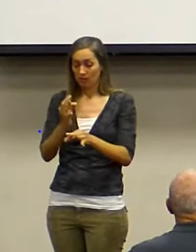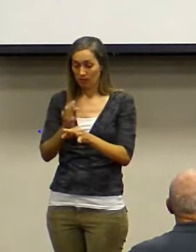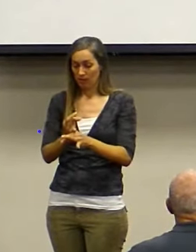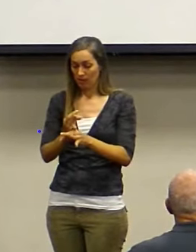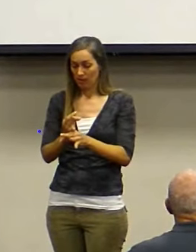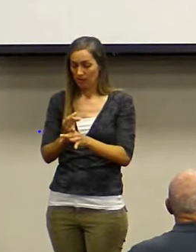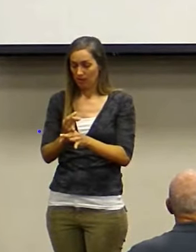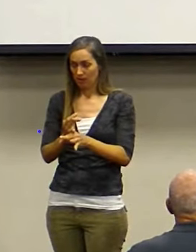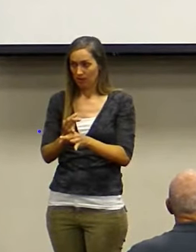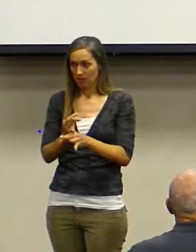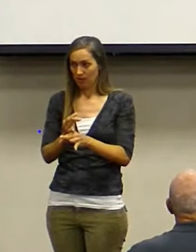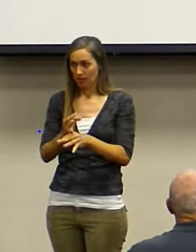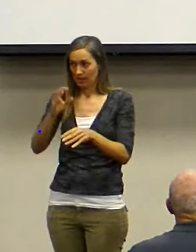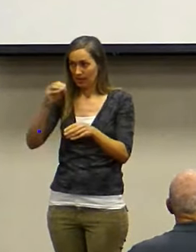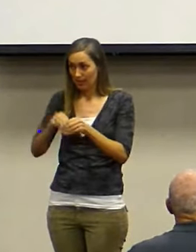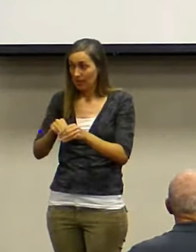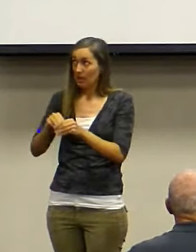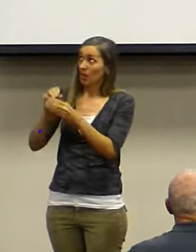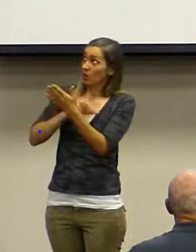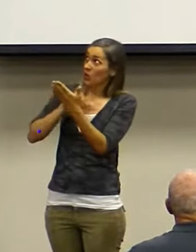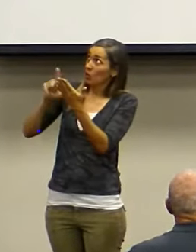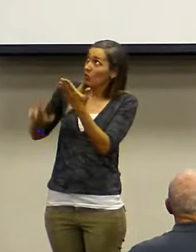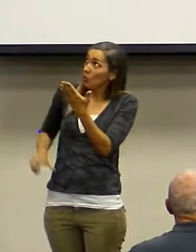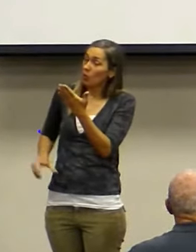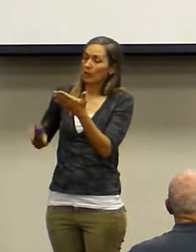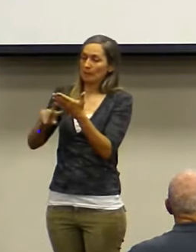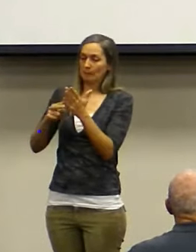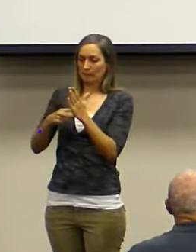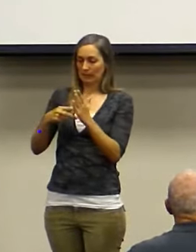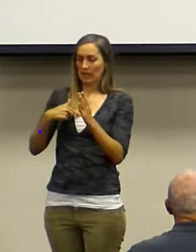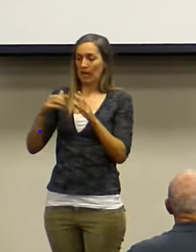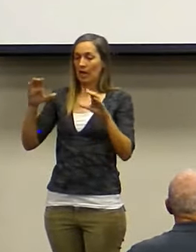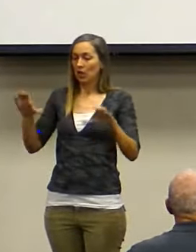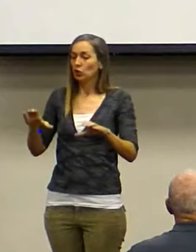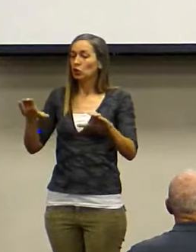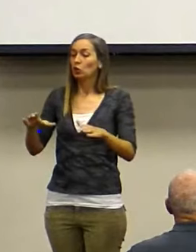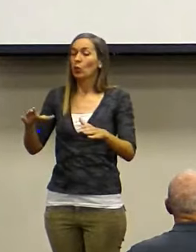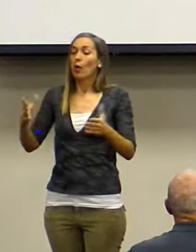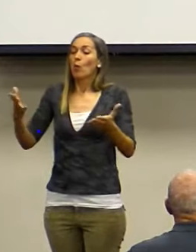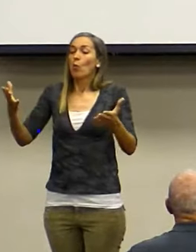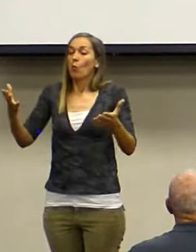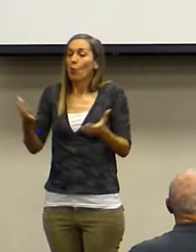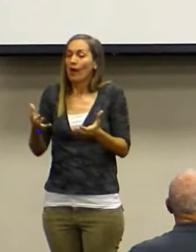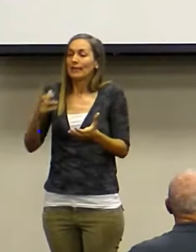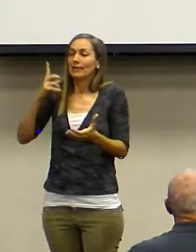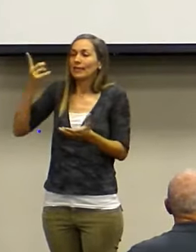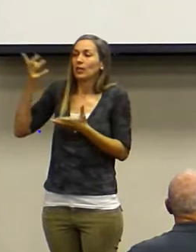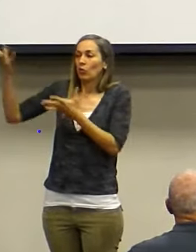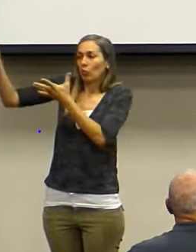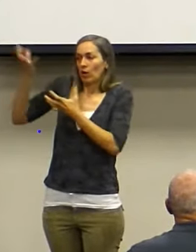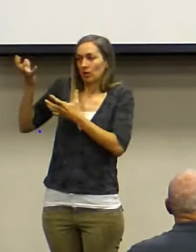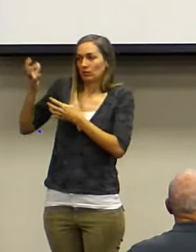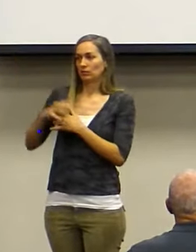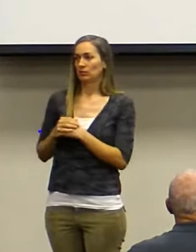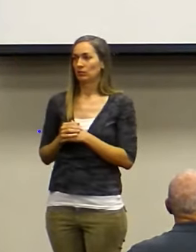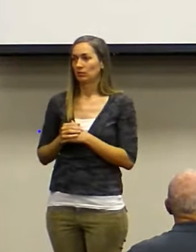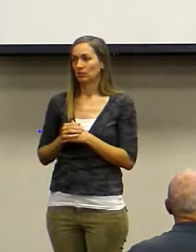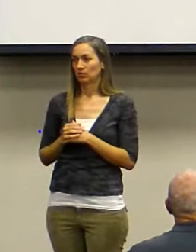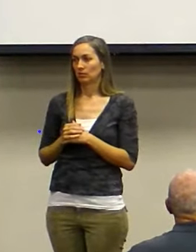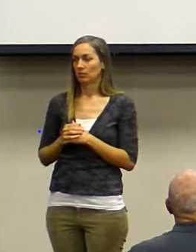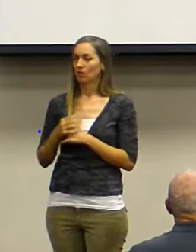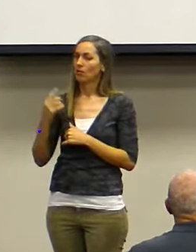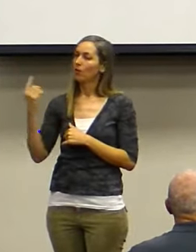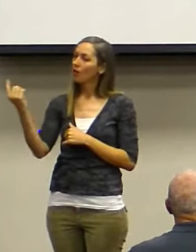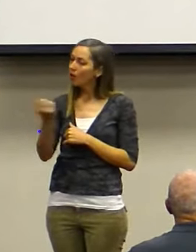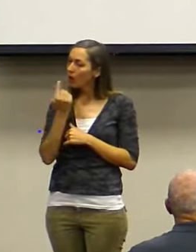Faith in the Lord means I do what the Lord wants me to do. It is always